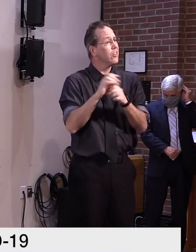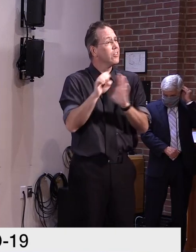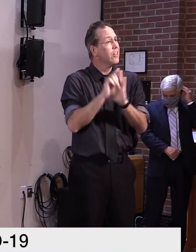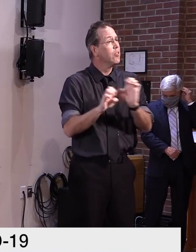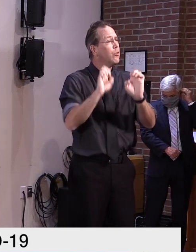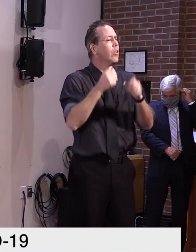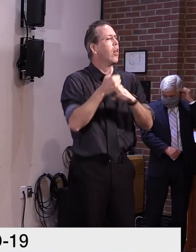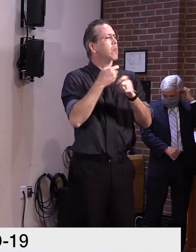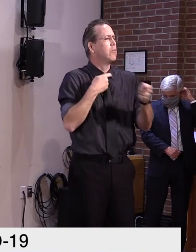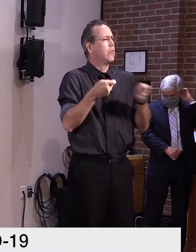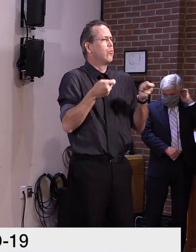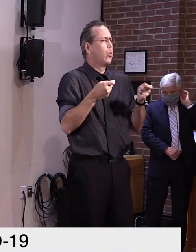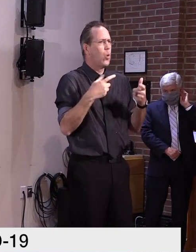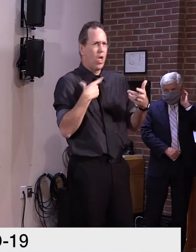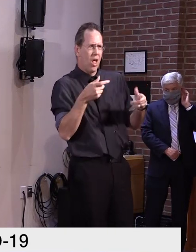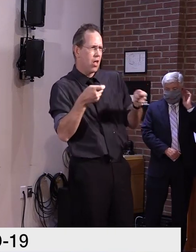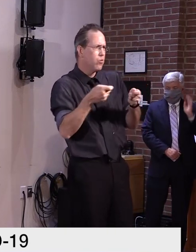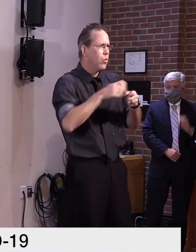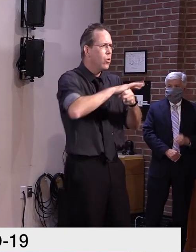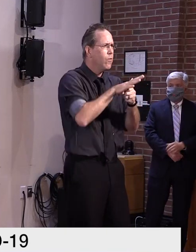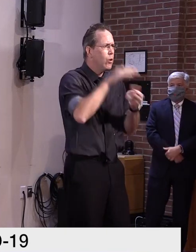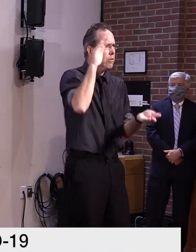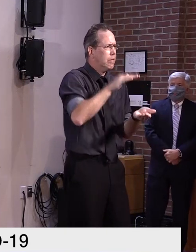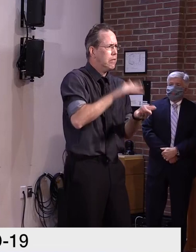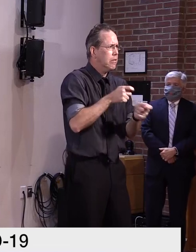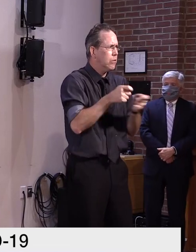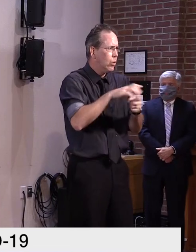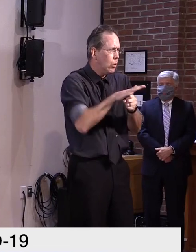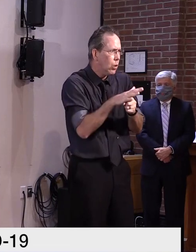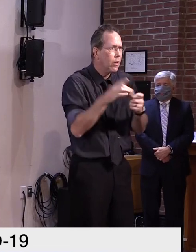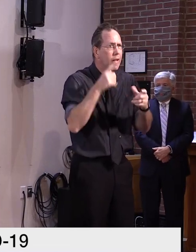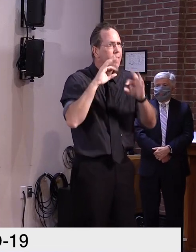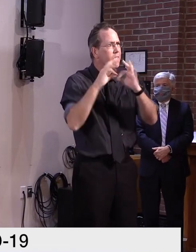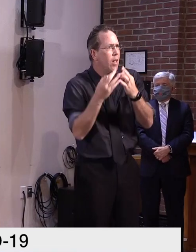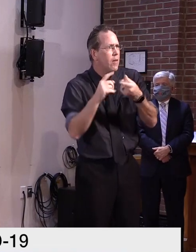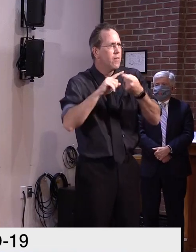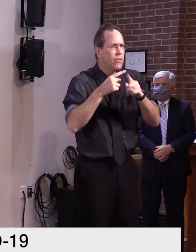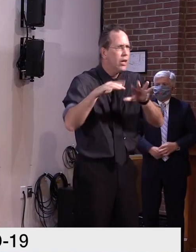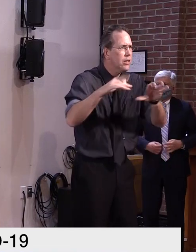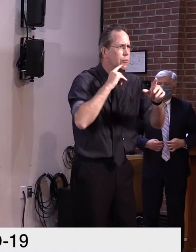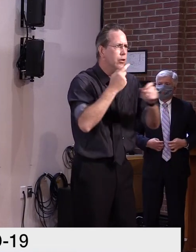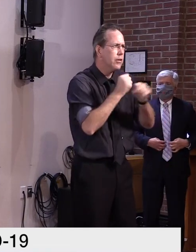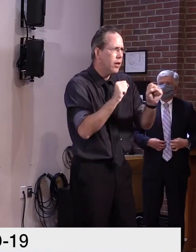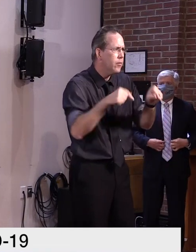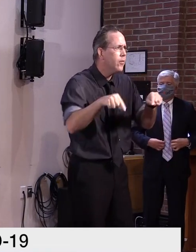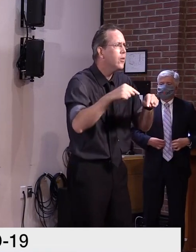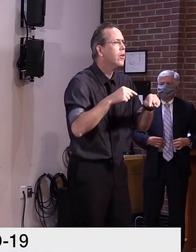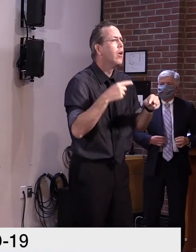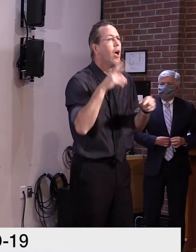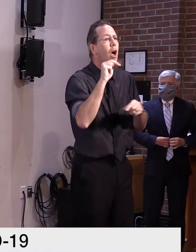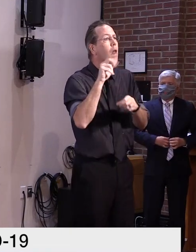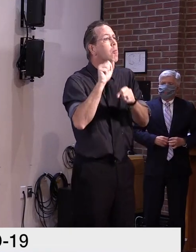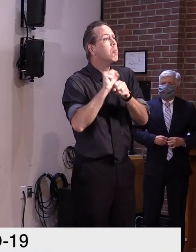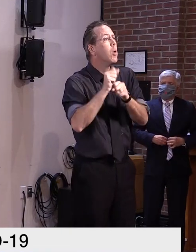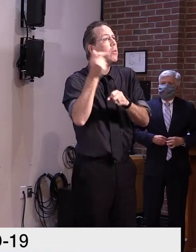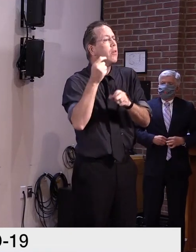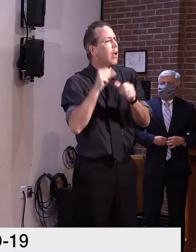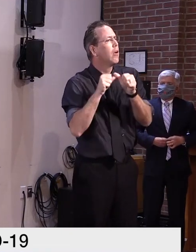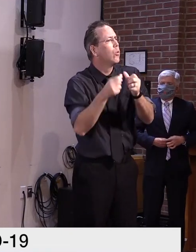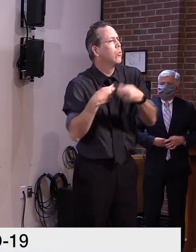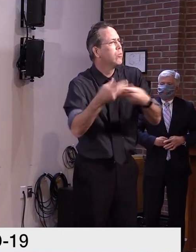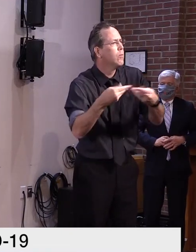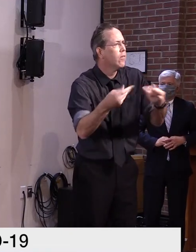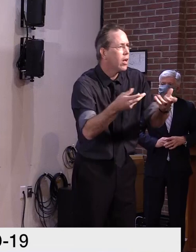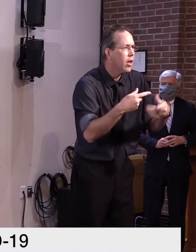supports for workers and families remain available. Things like unemployment benefits and the eviction moratorium.